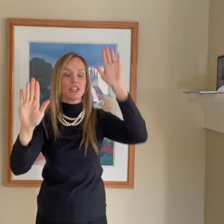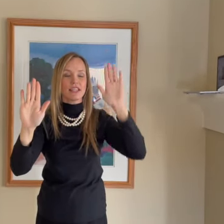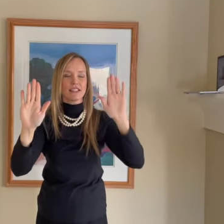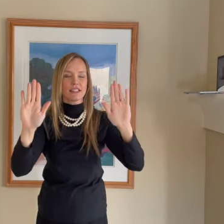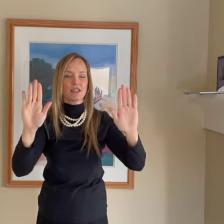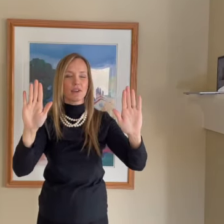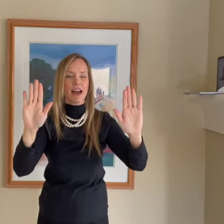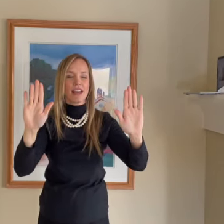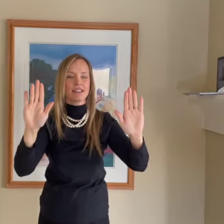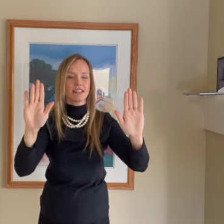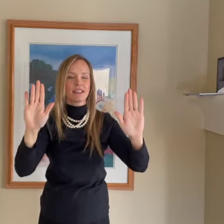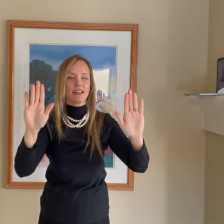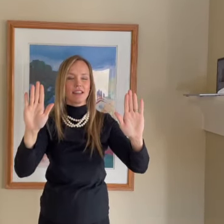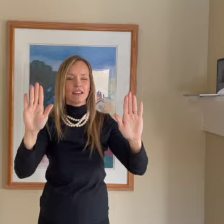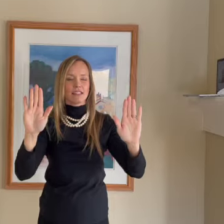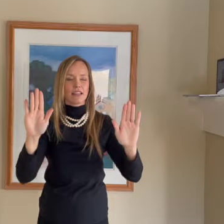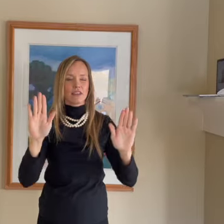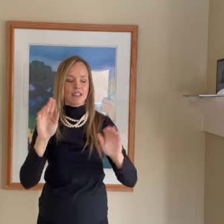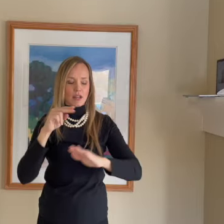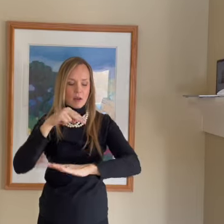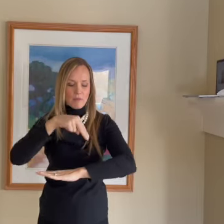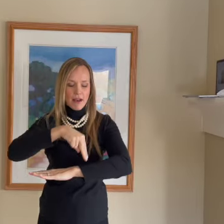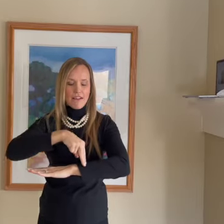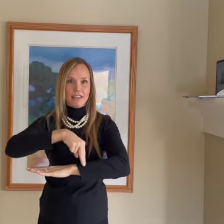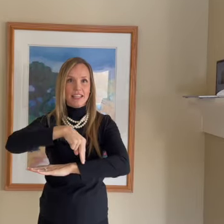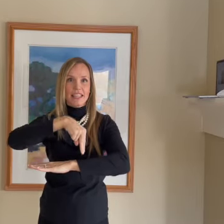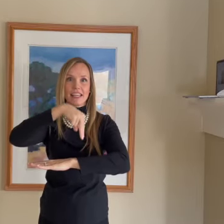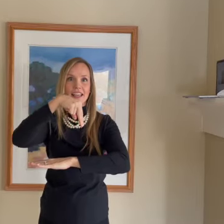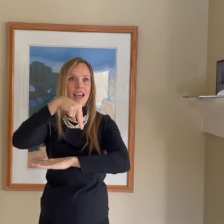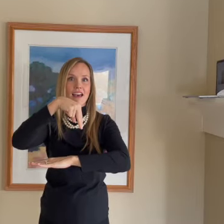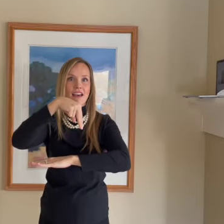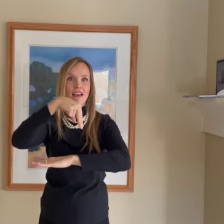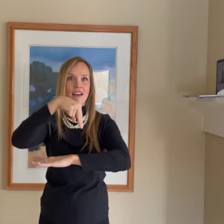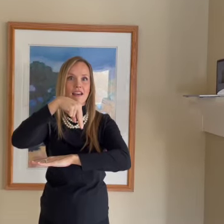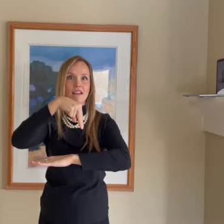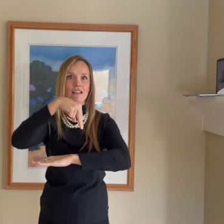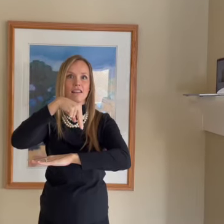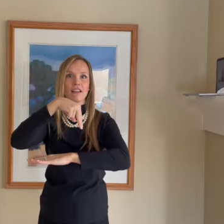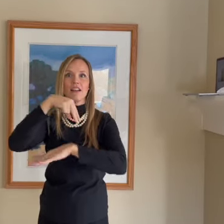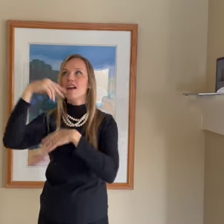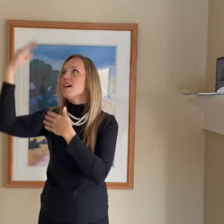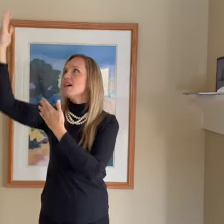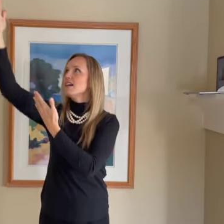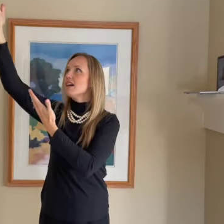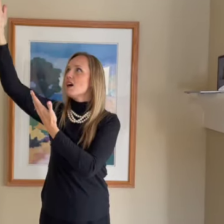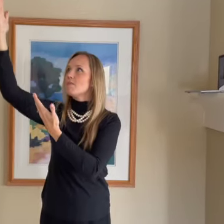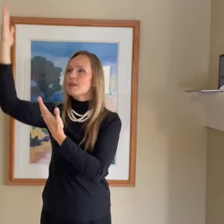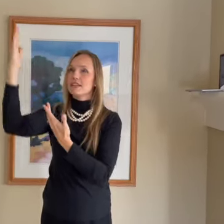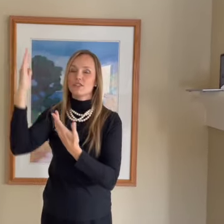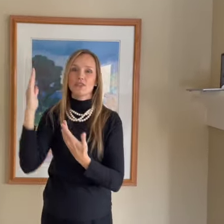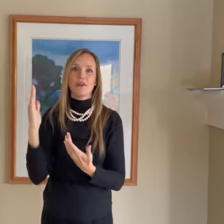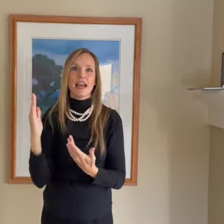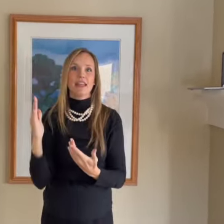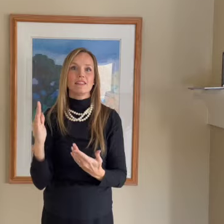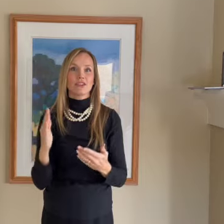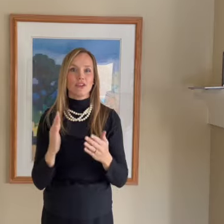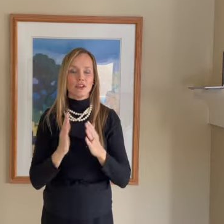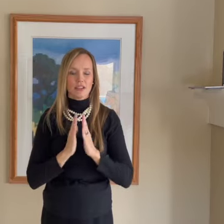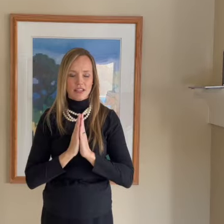Jesus Christ, standing above in the air, coming to answer his